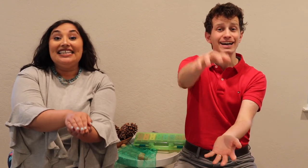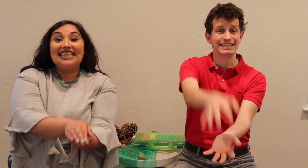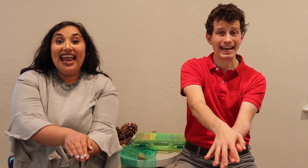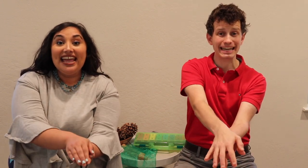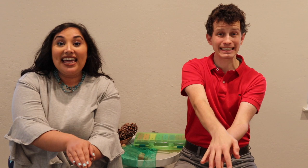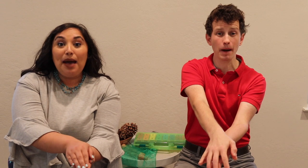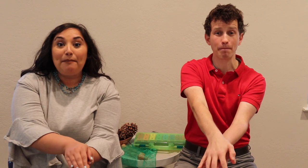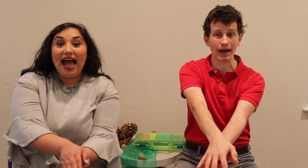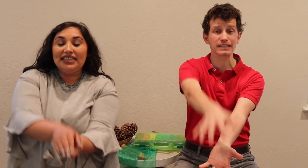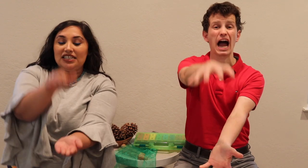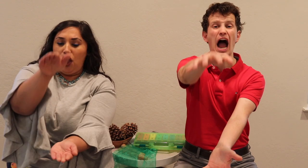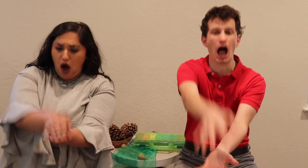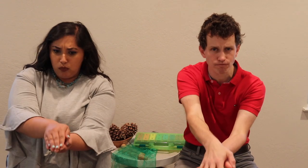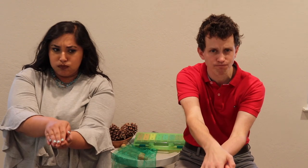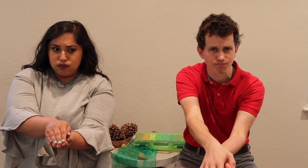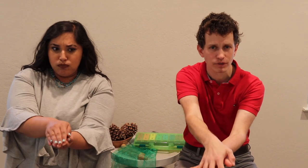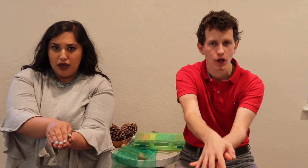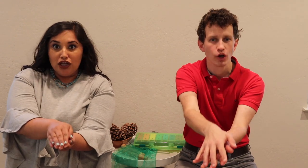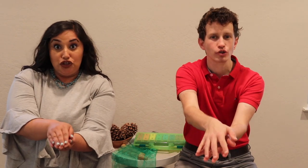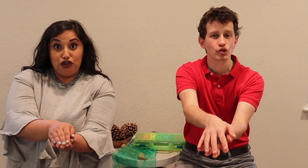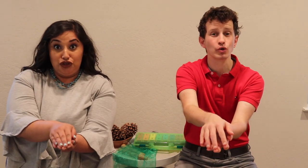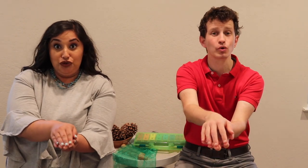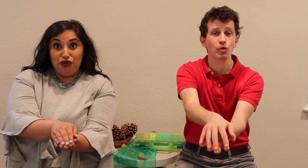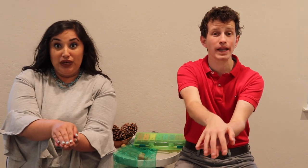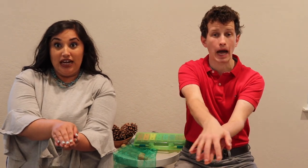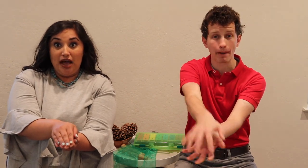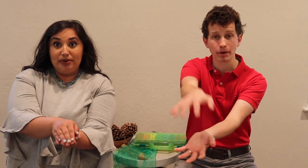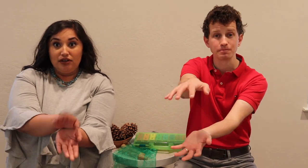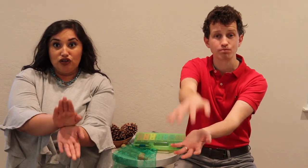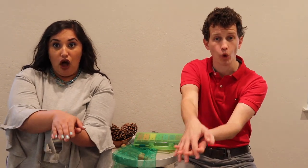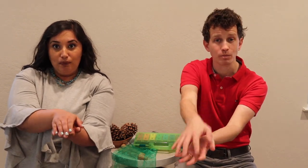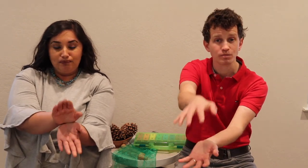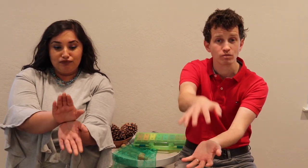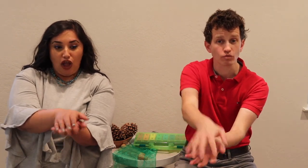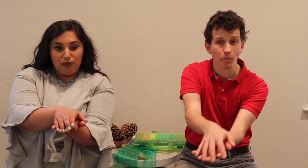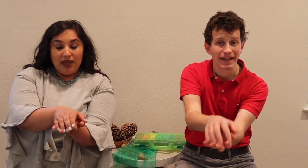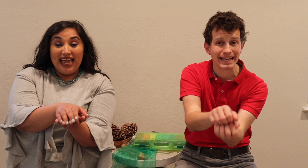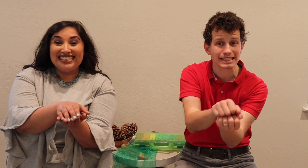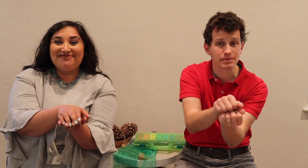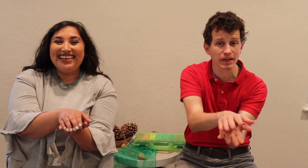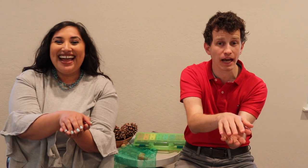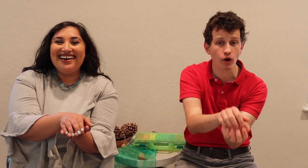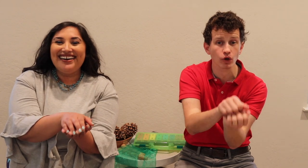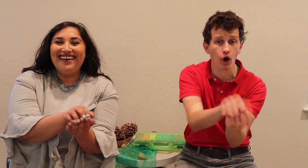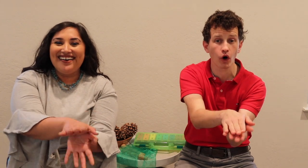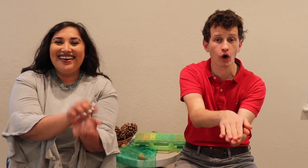Take a bite, chew it up, and spit out all